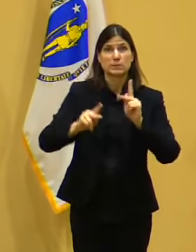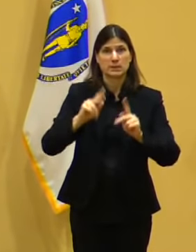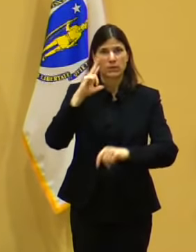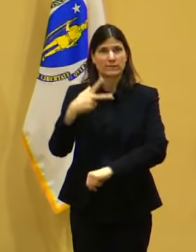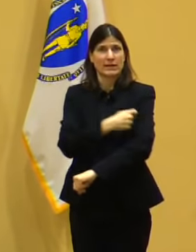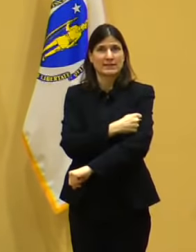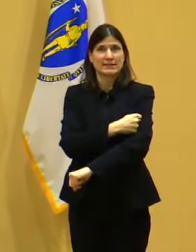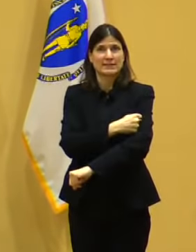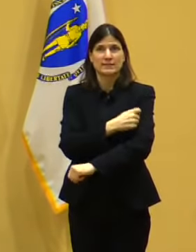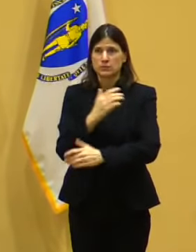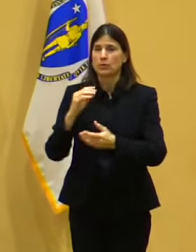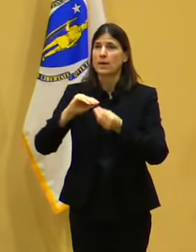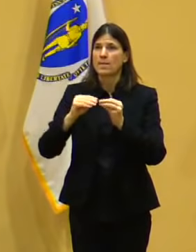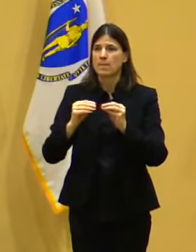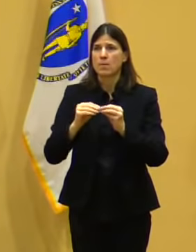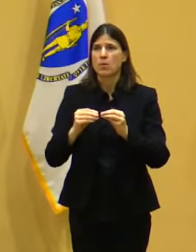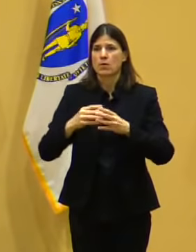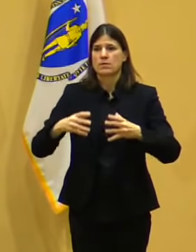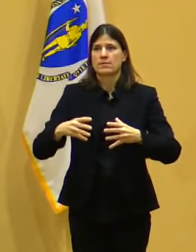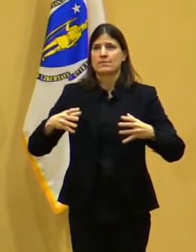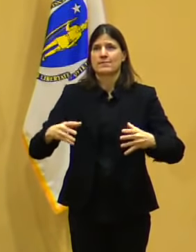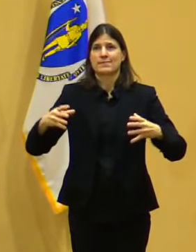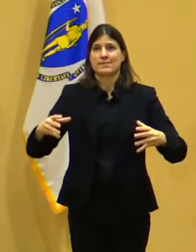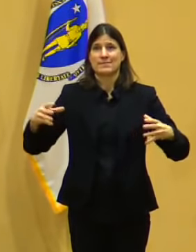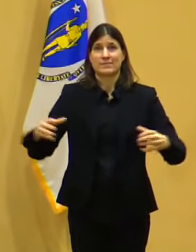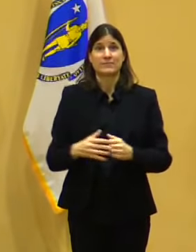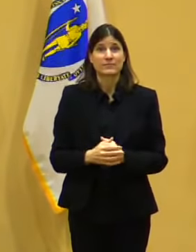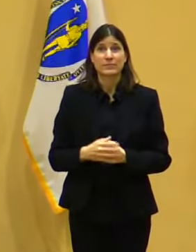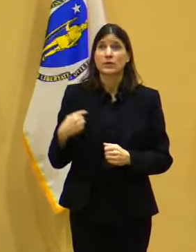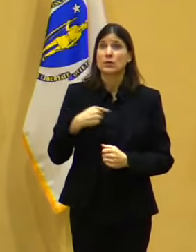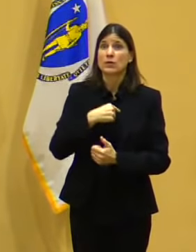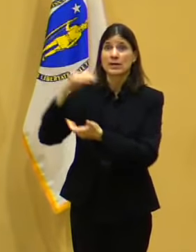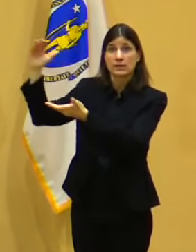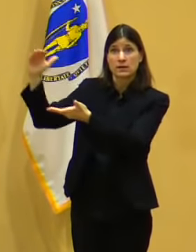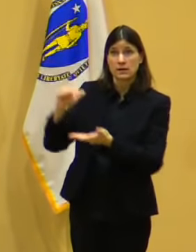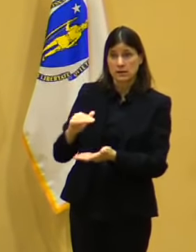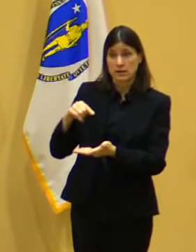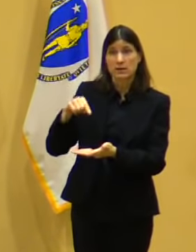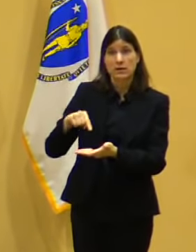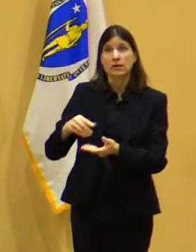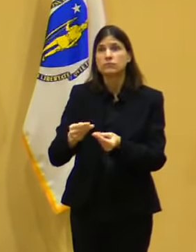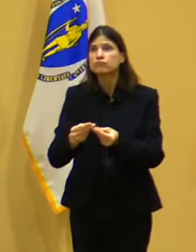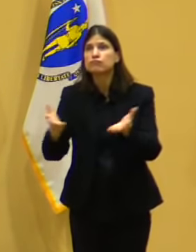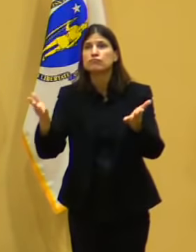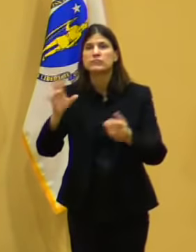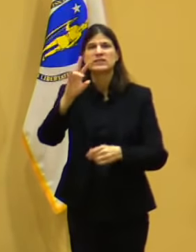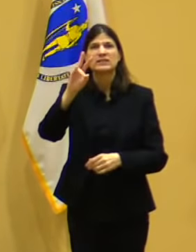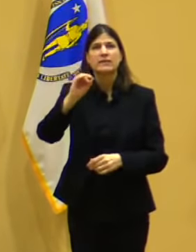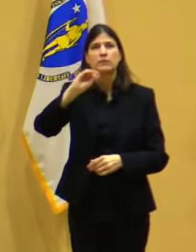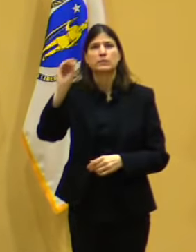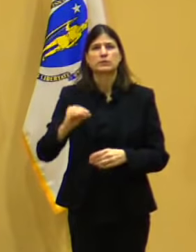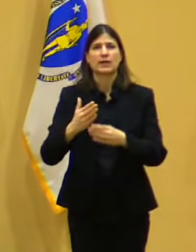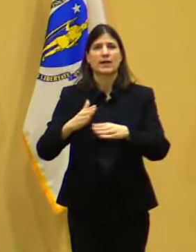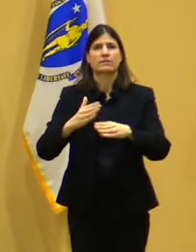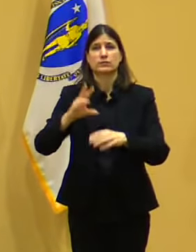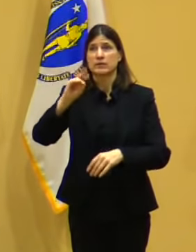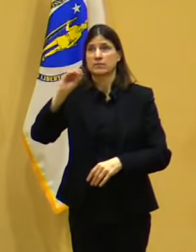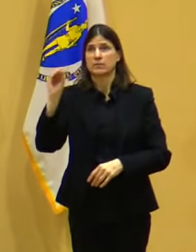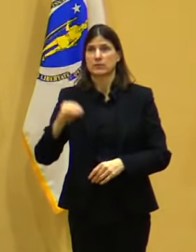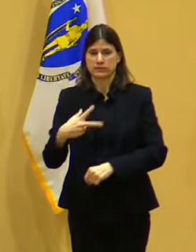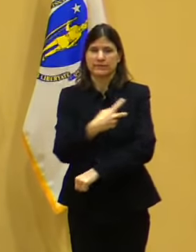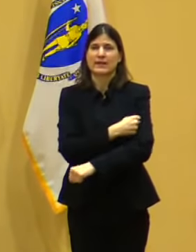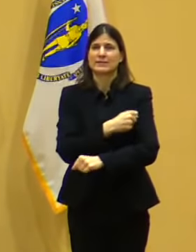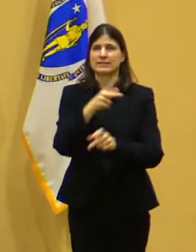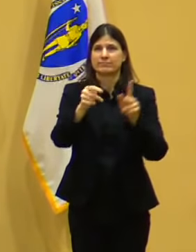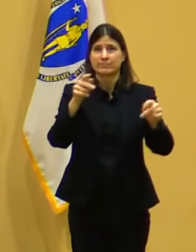Over 70% of total doses shipped to Massachusetts have been reported into the state's database as administered, and we're continuing